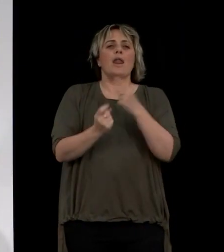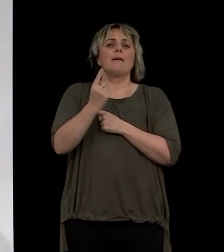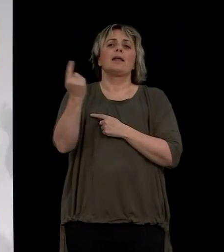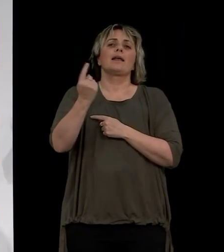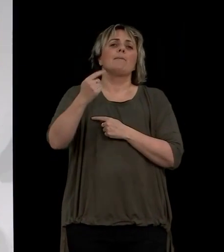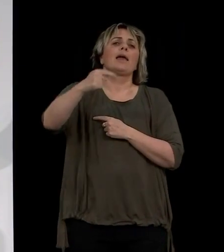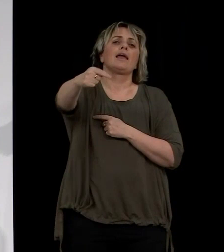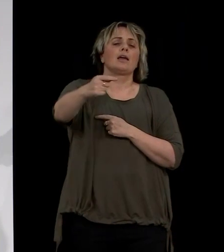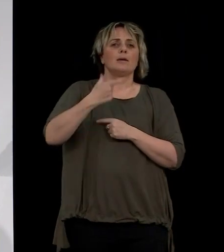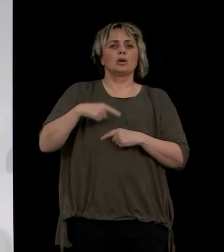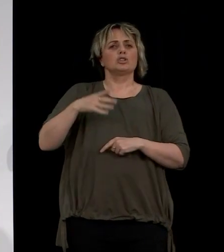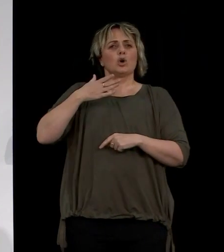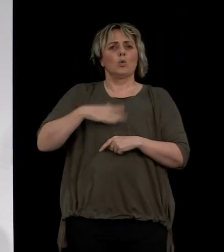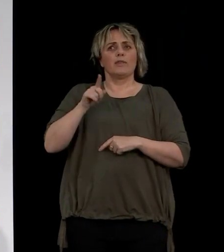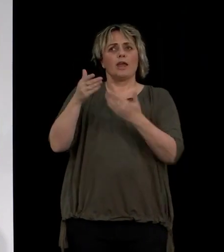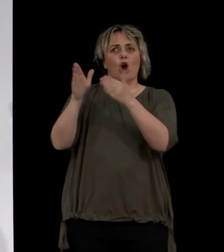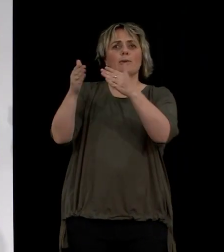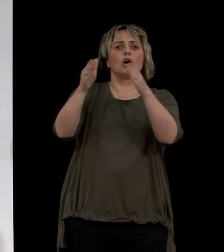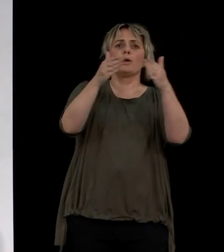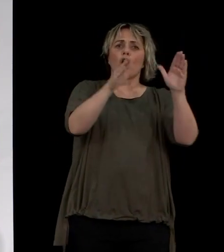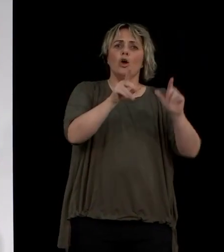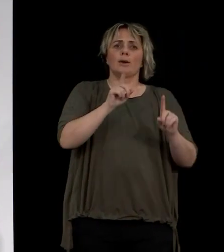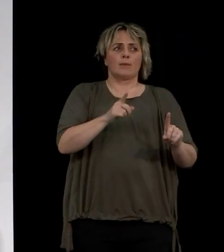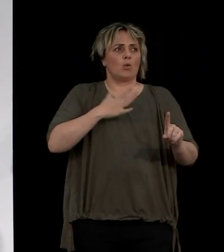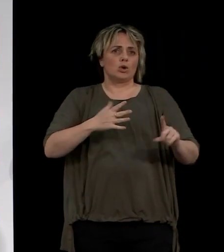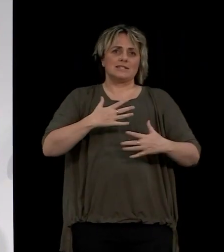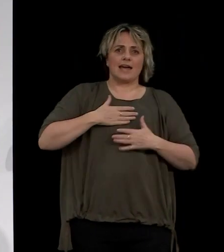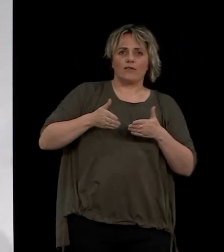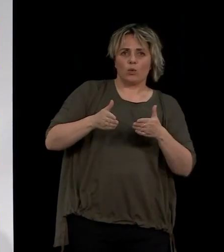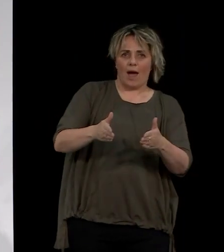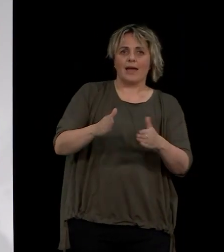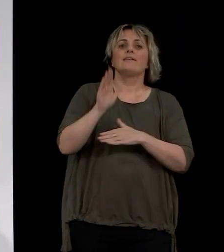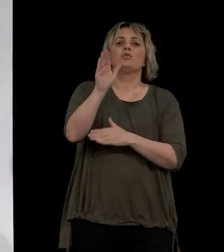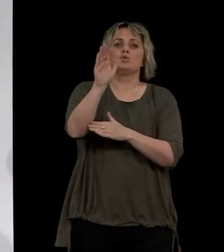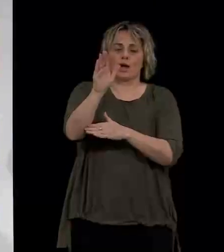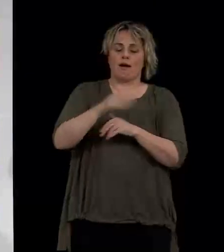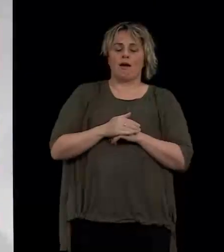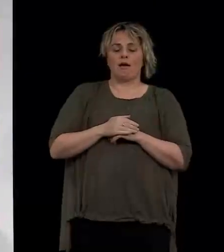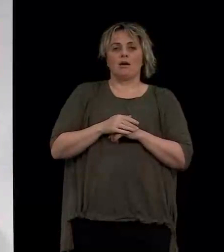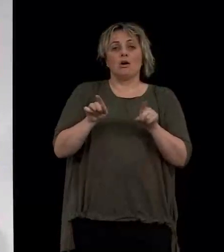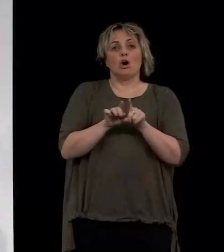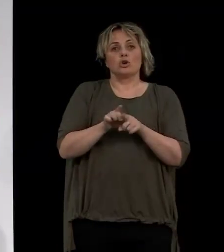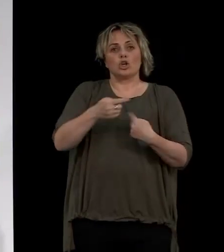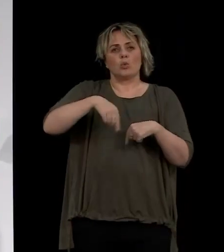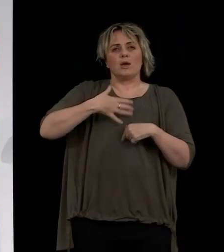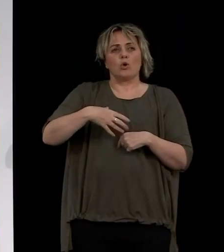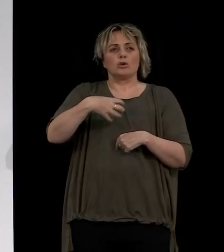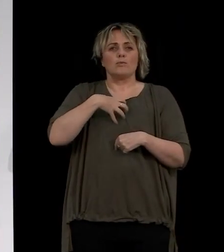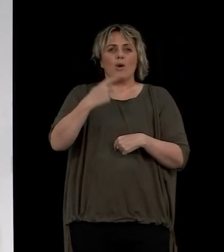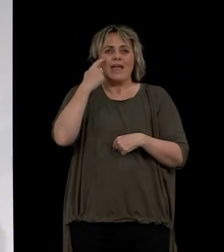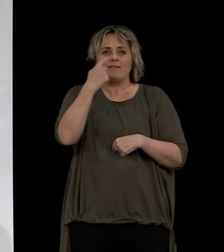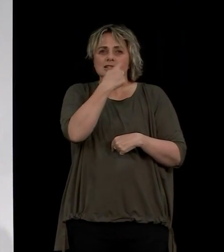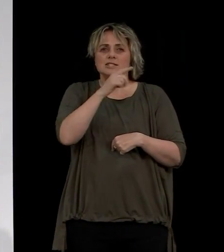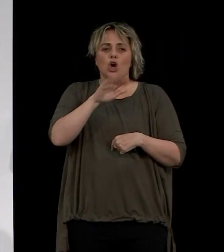safe return to help ease pressure in our MIQ system in the future. At the same time, we're working on building a greater evidence base for